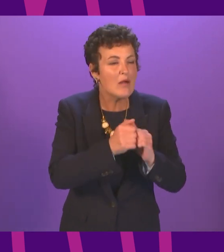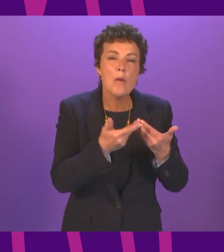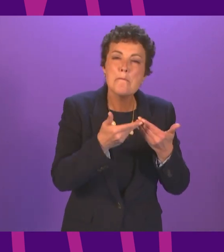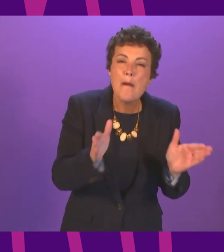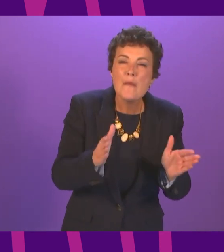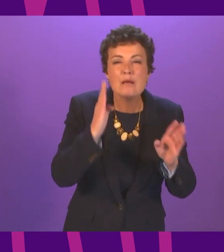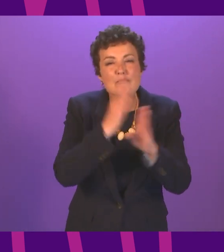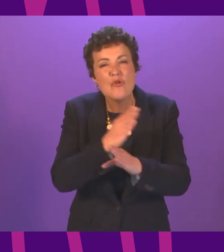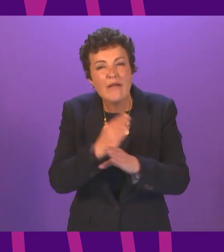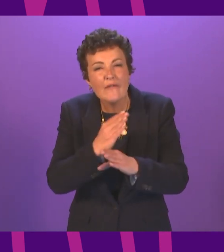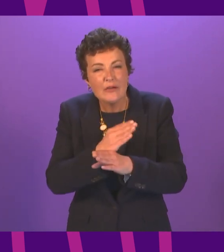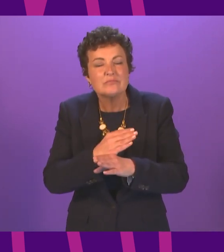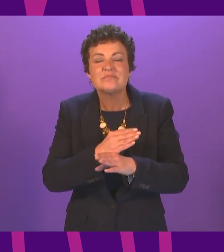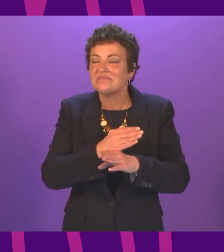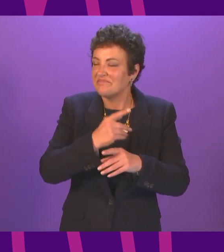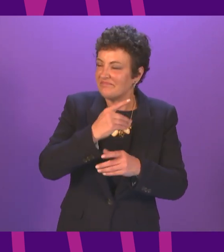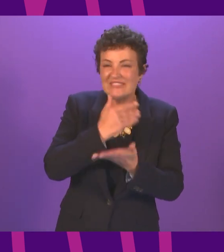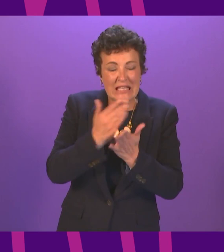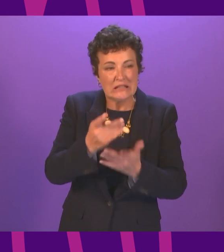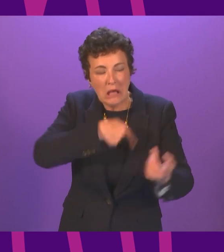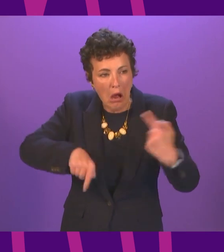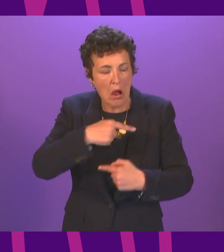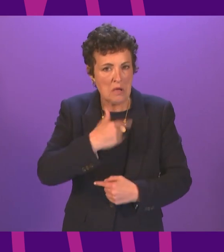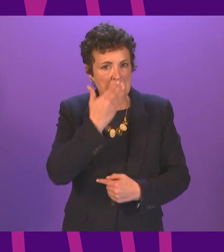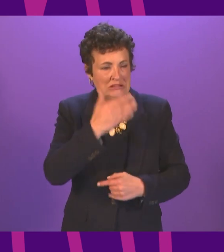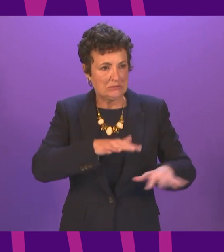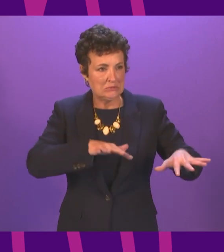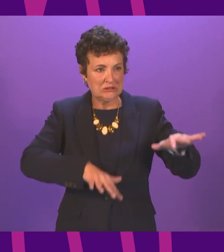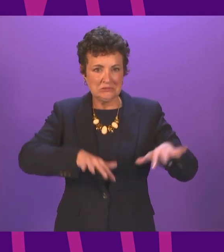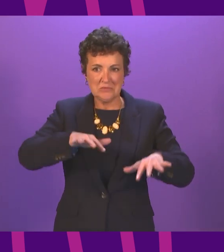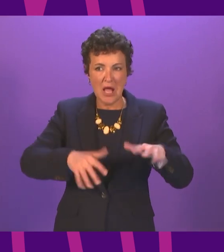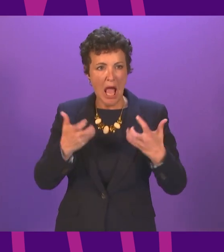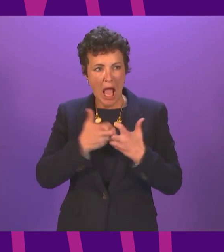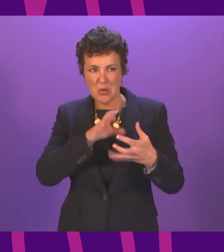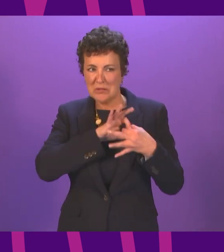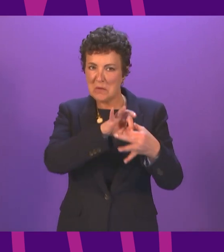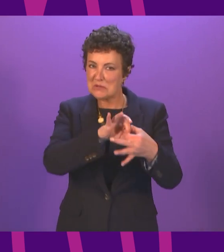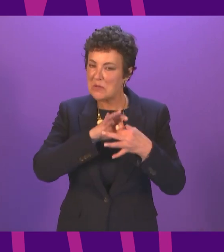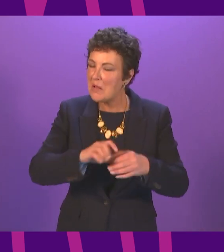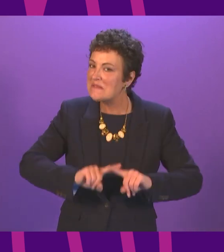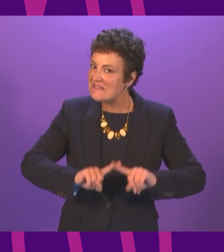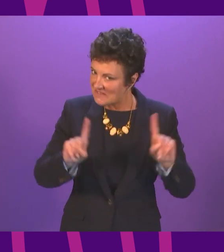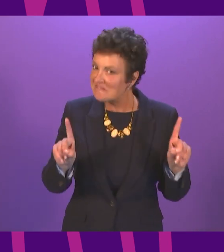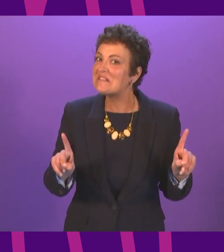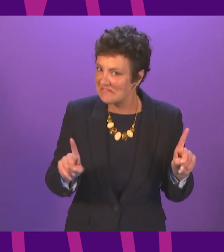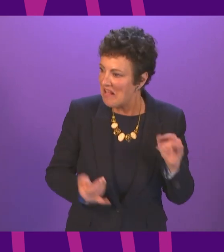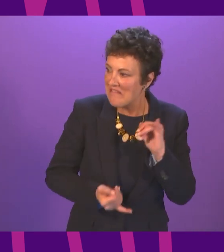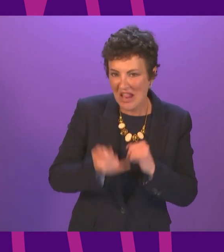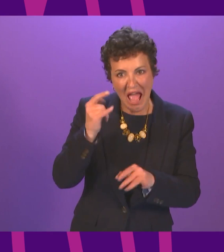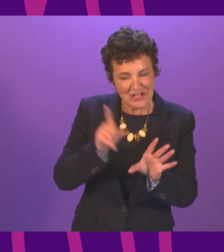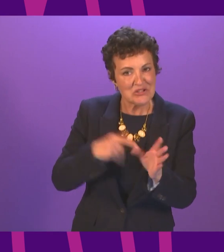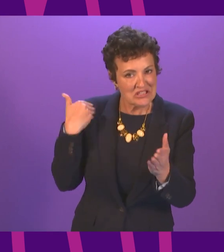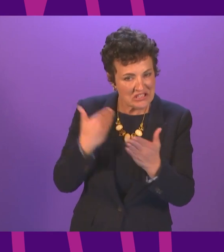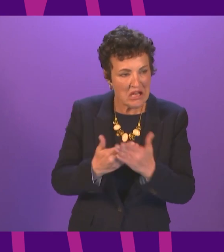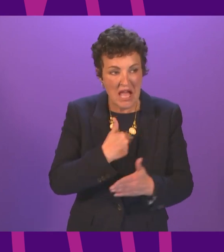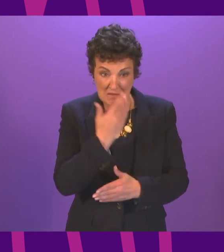struck by the common conclusion that the last 14 months have seen a step change in how we work together for the benefit of all of our citizens. And a number